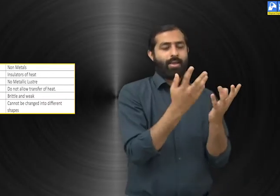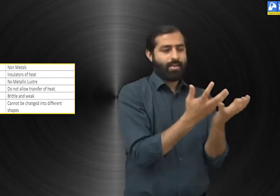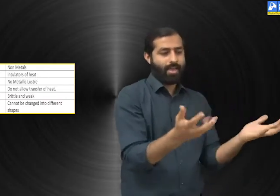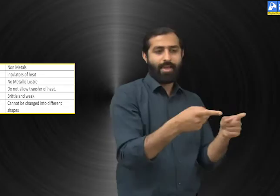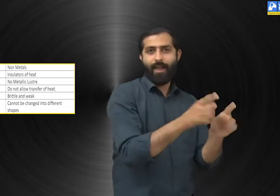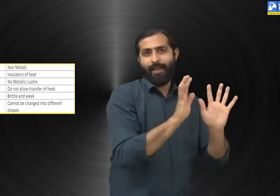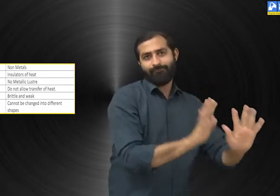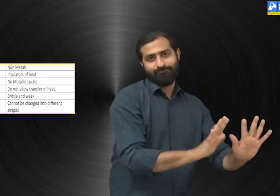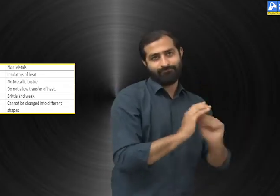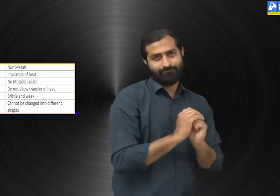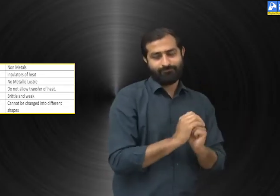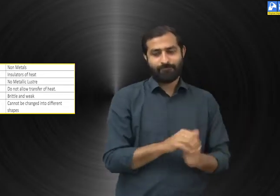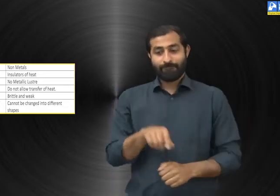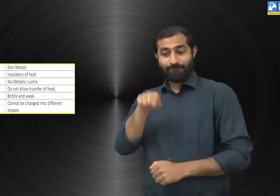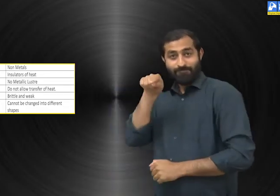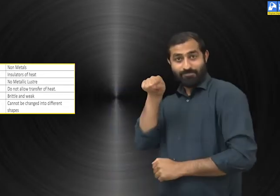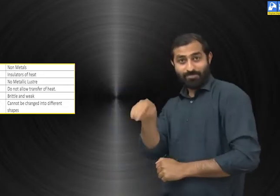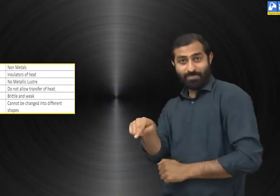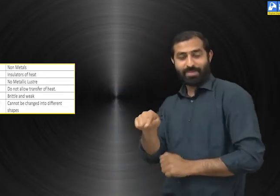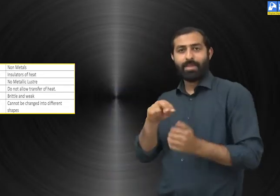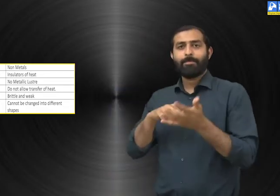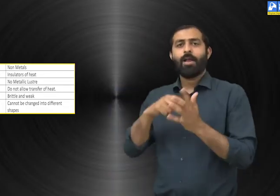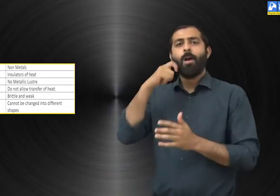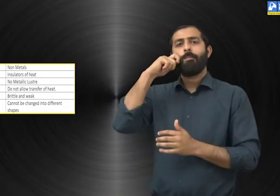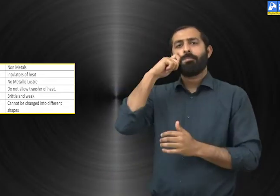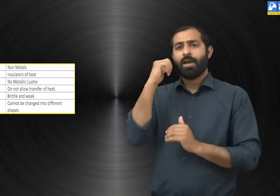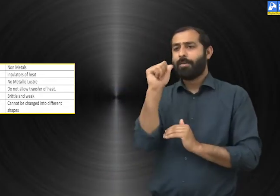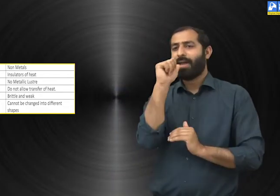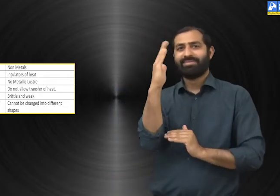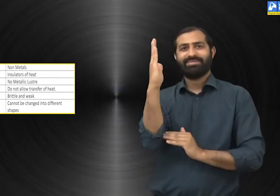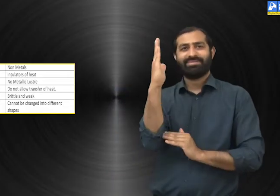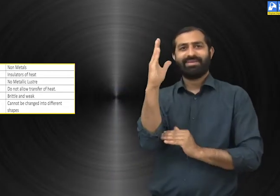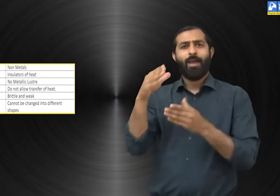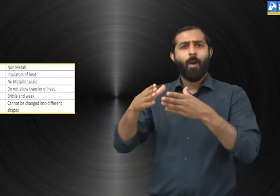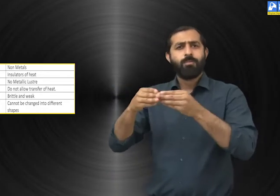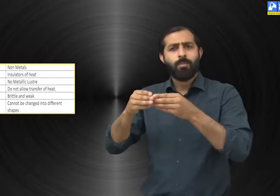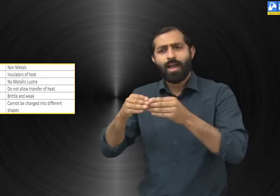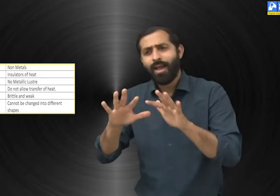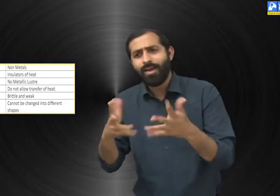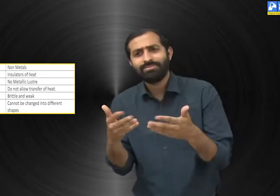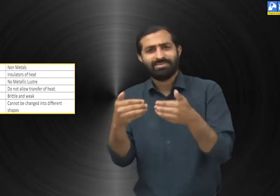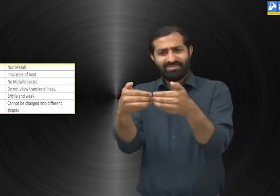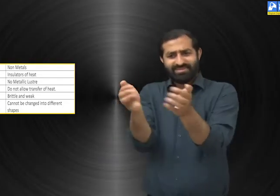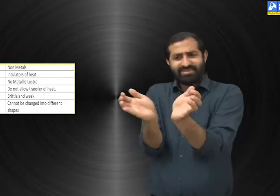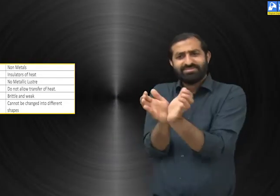Plastic is an example of a non-metal. It can break very easily. It does not possess